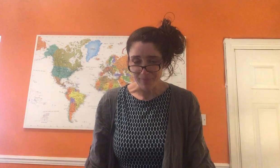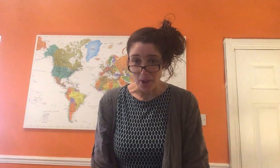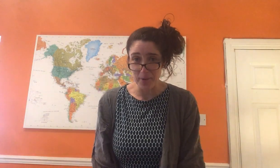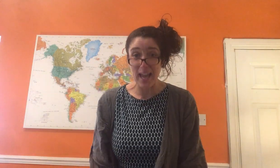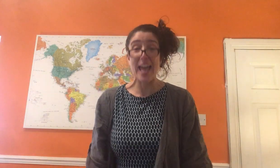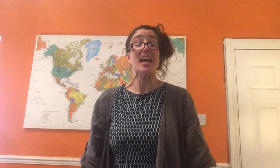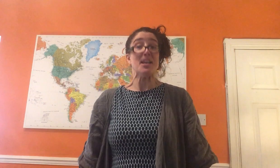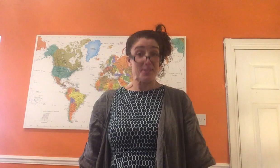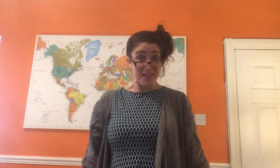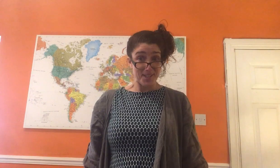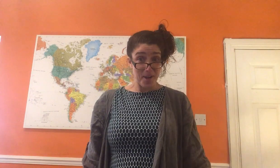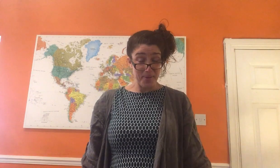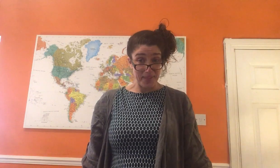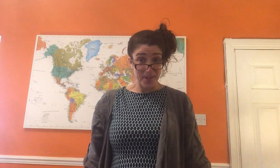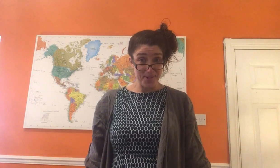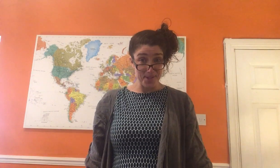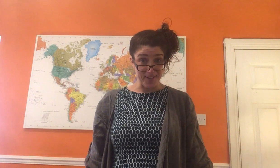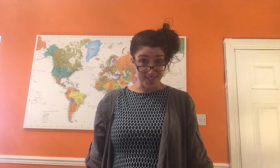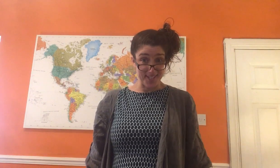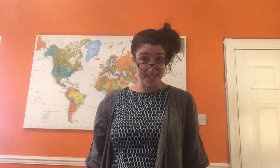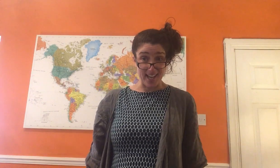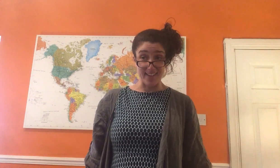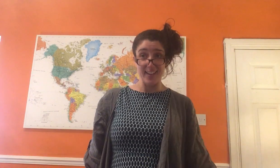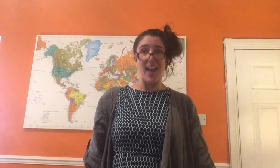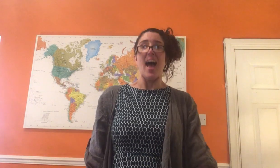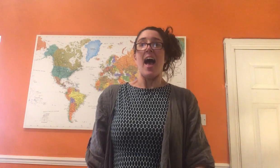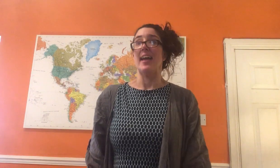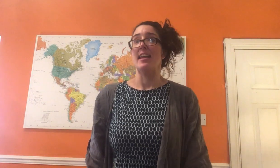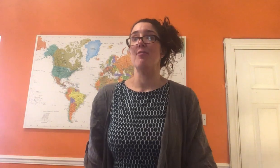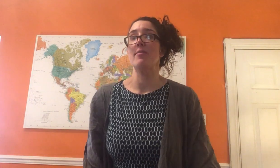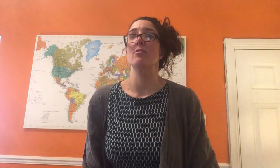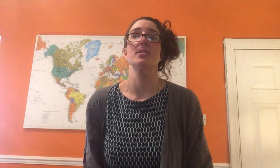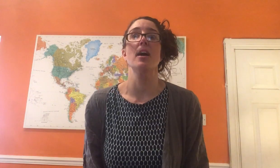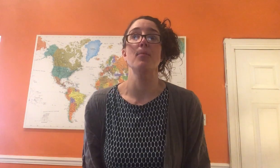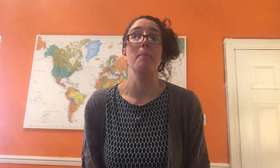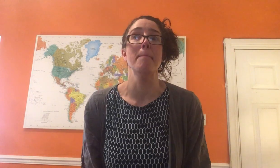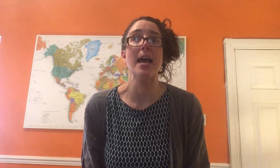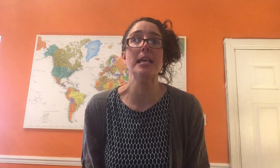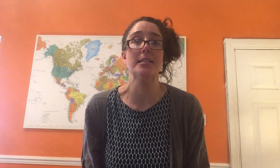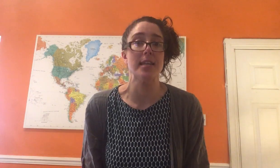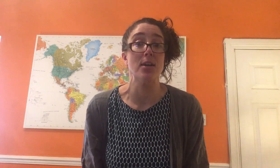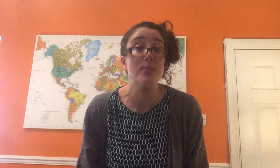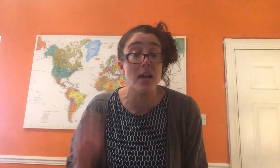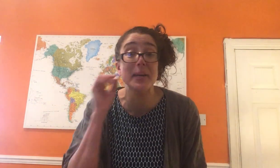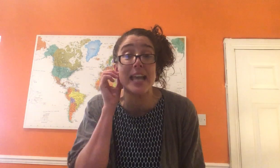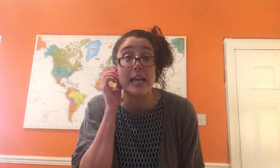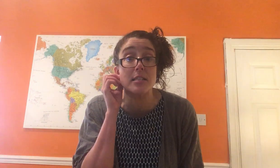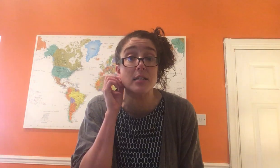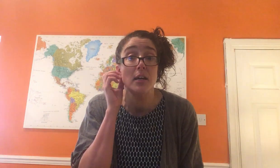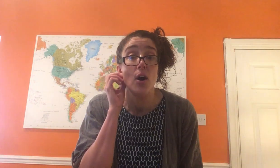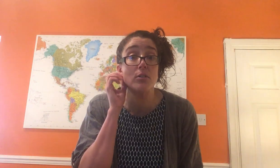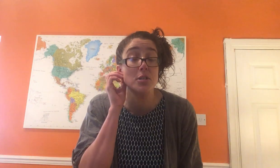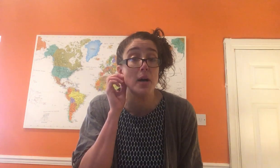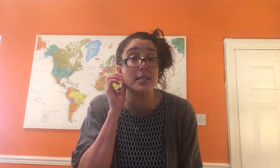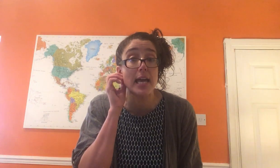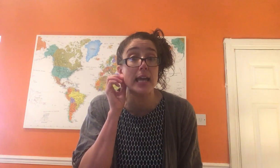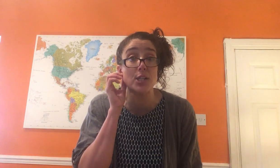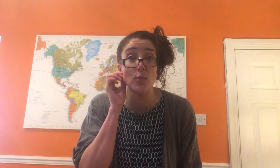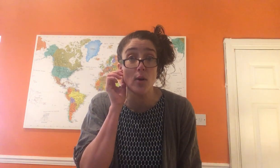Okay, so let's try putting those two verses together. And if we've got time, we may see who's coming next onto our stage and what